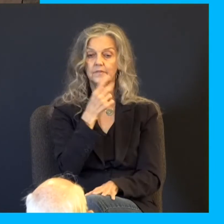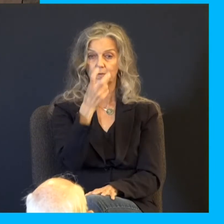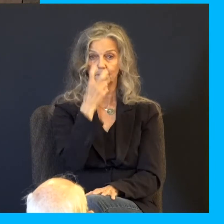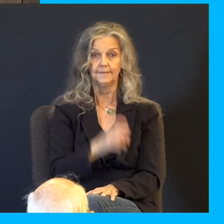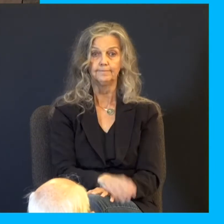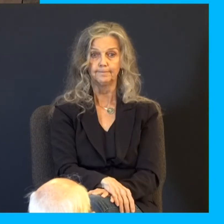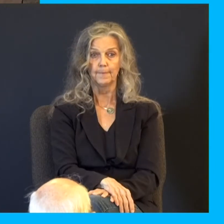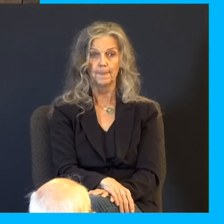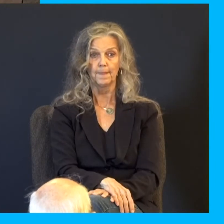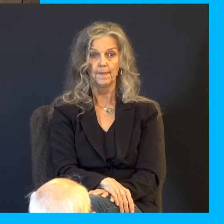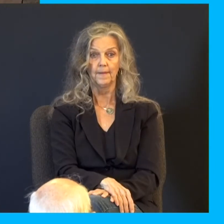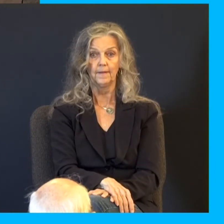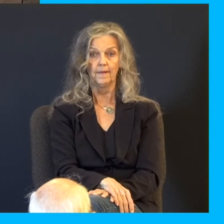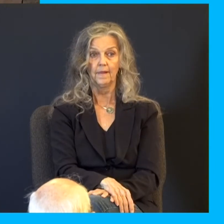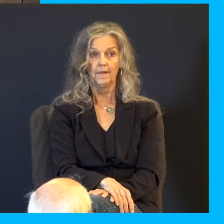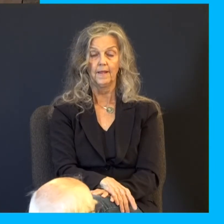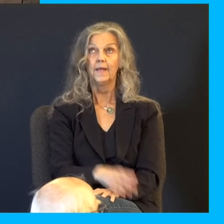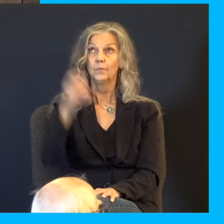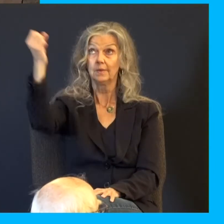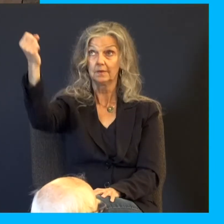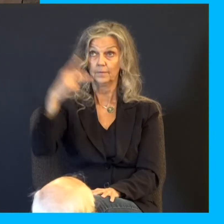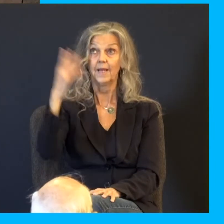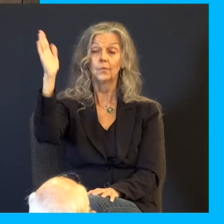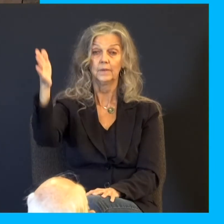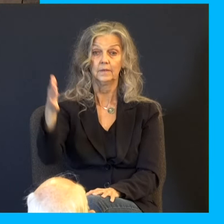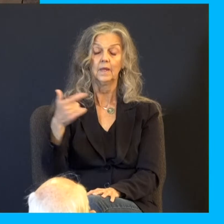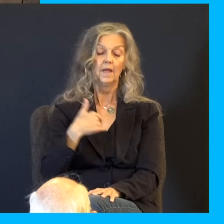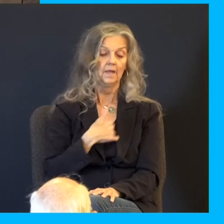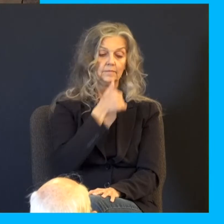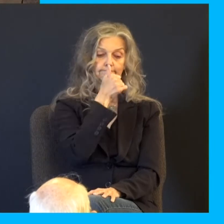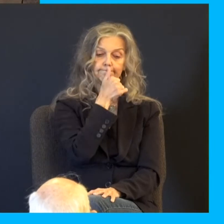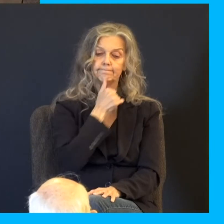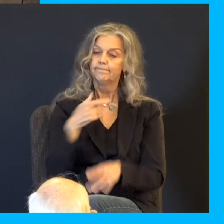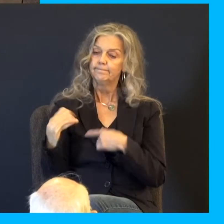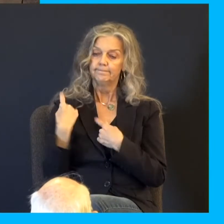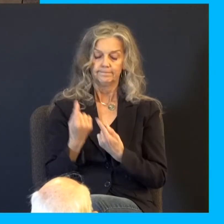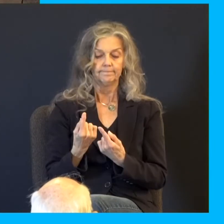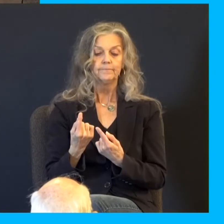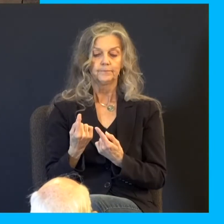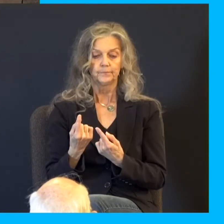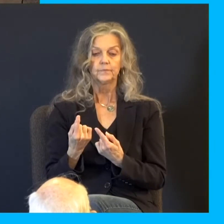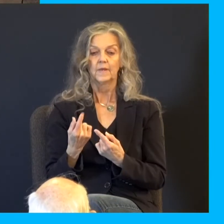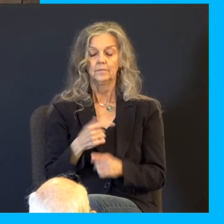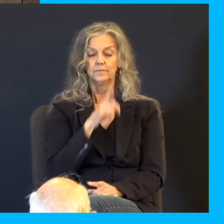and will return. I have long time holding my peace. I have been still and have refrained myself.